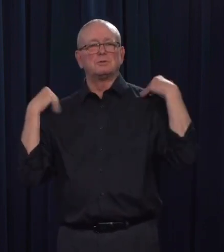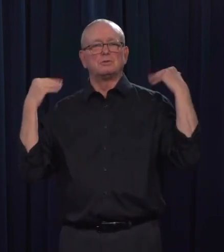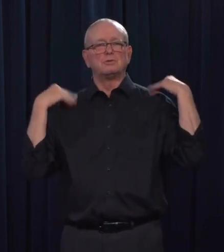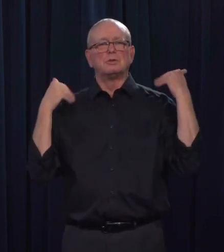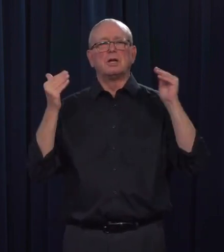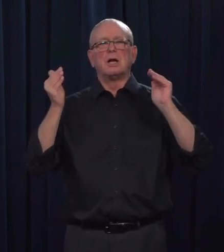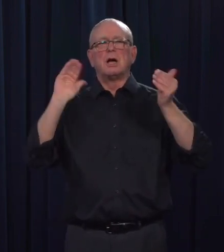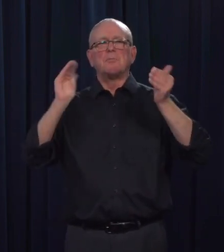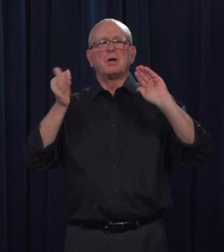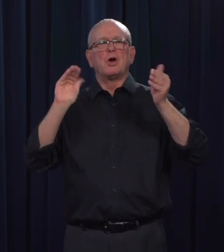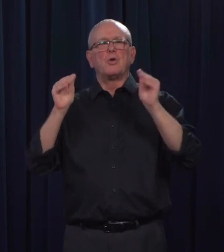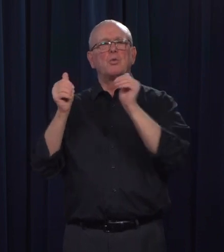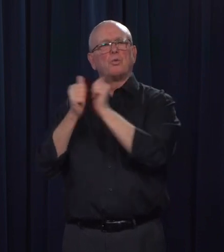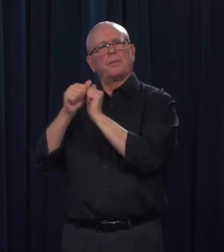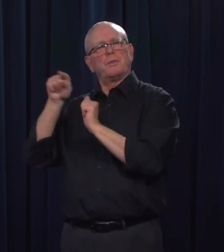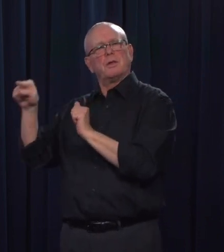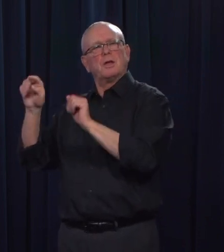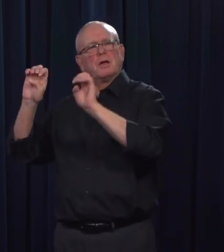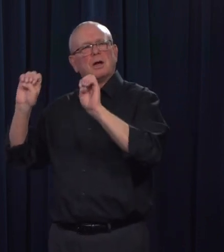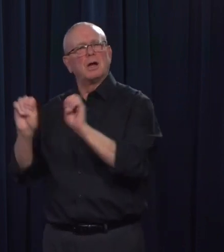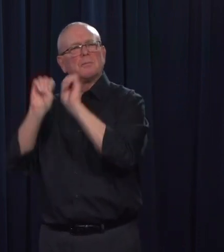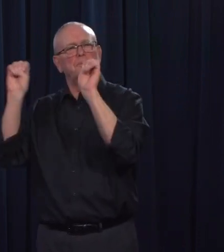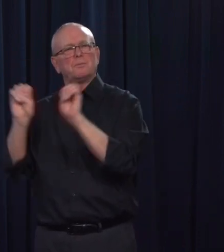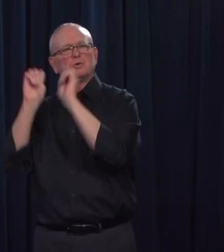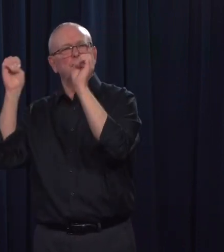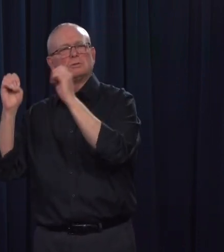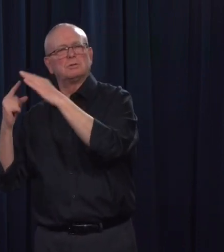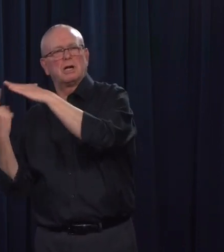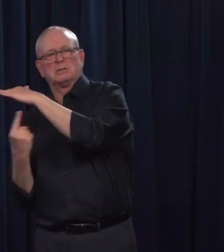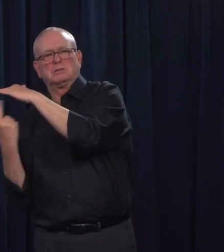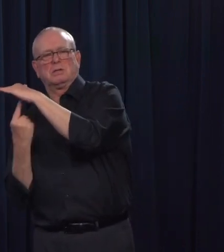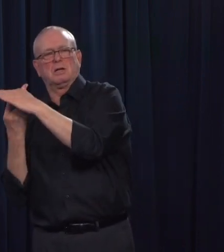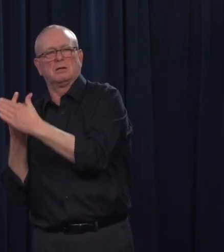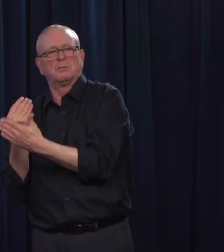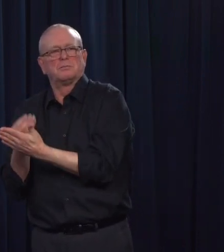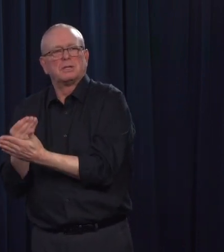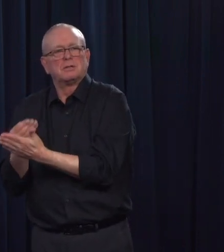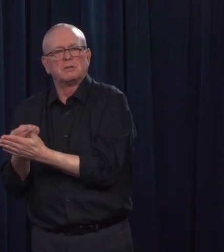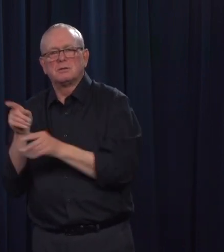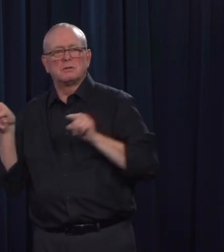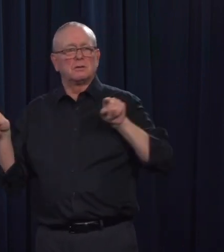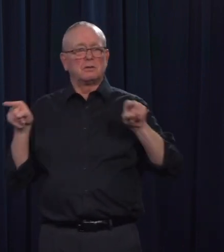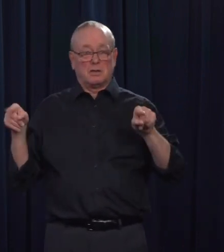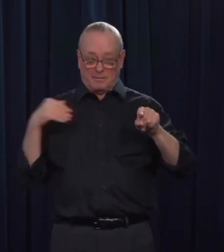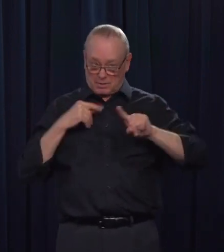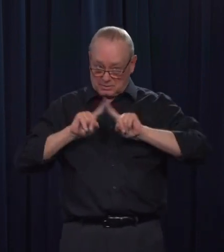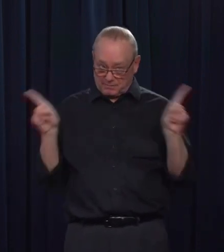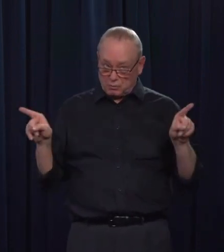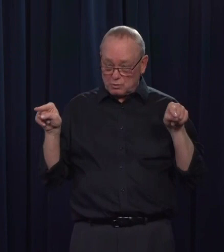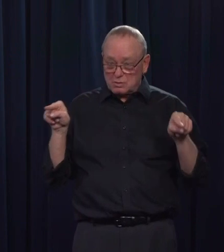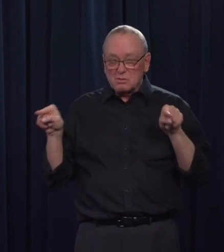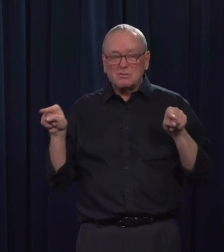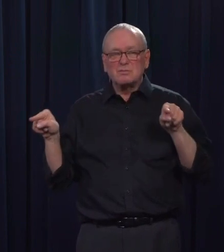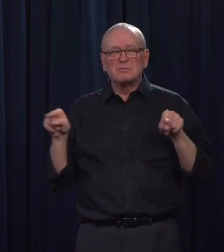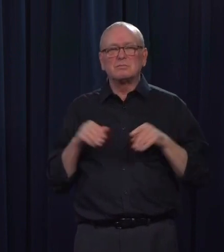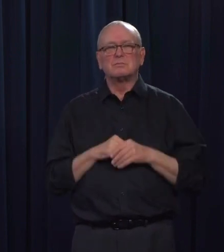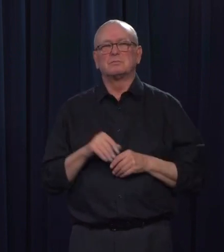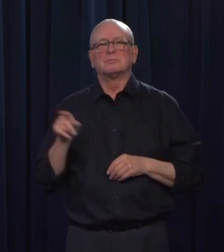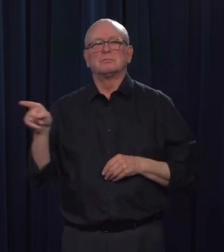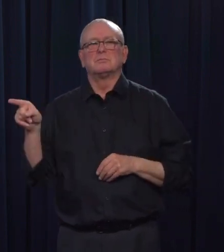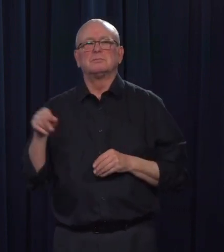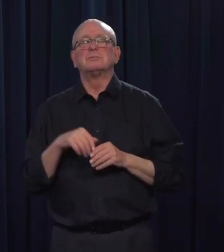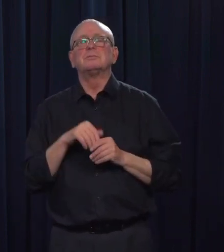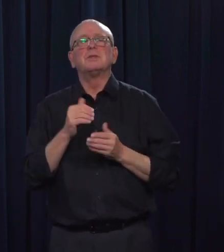Again, I could, would hand things over to, to Deputy Minister Winnick. But when it comes to, to the income, income supports, it's, whether it's a